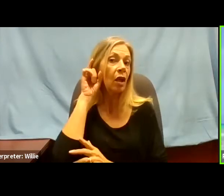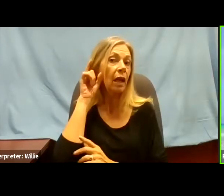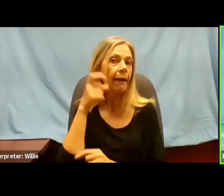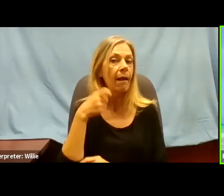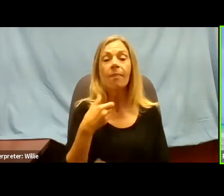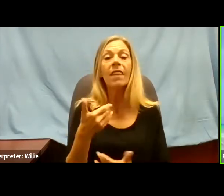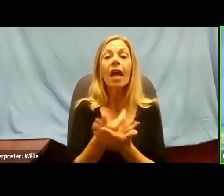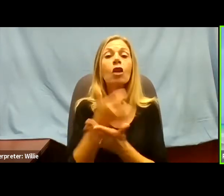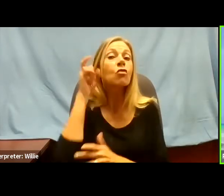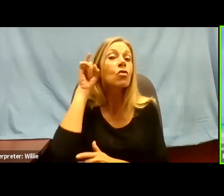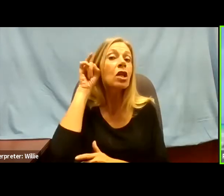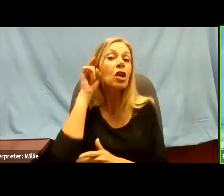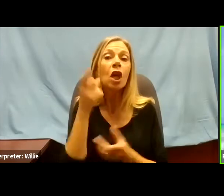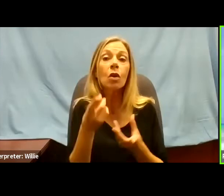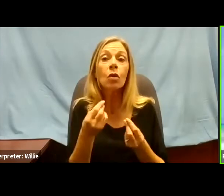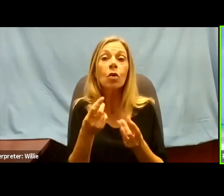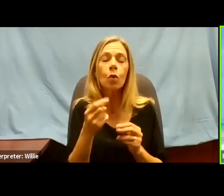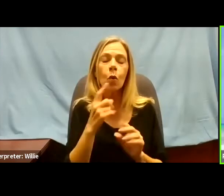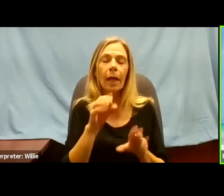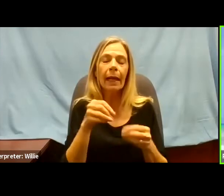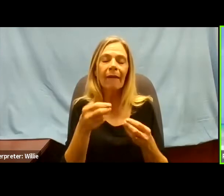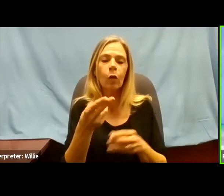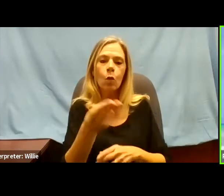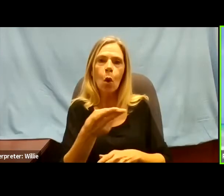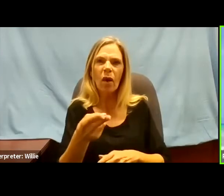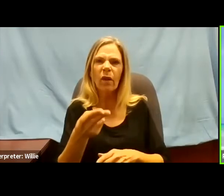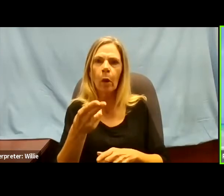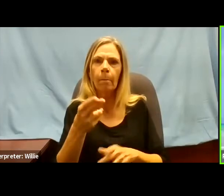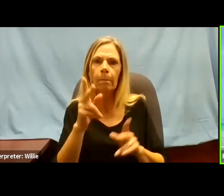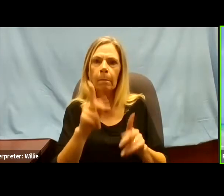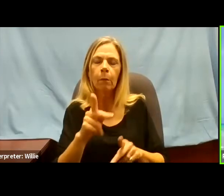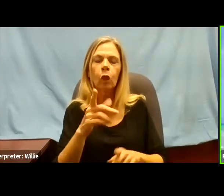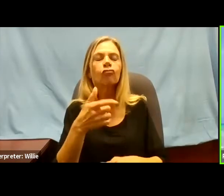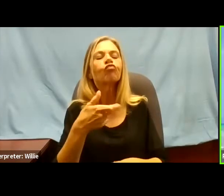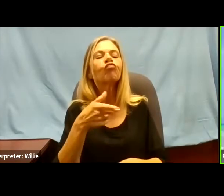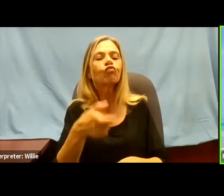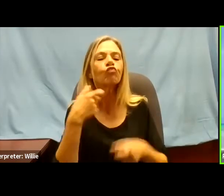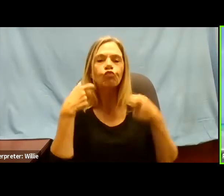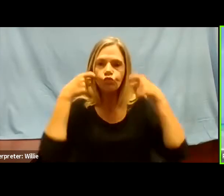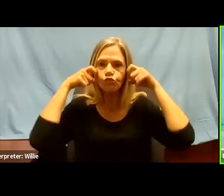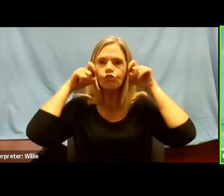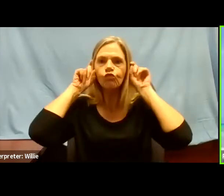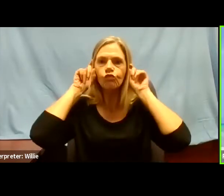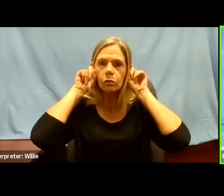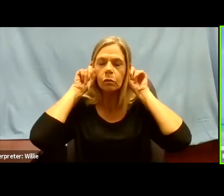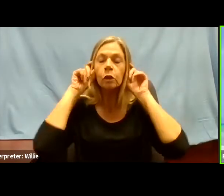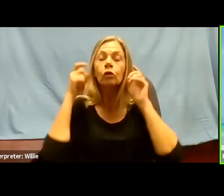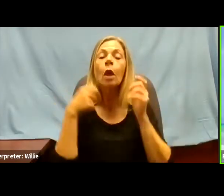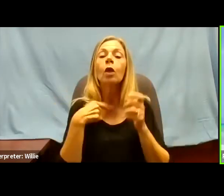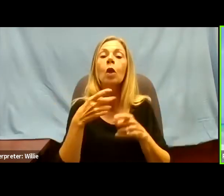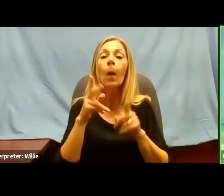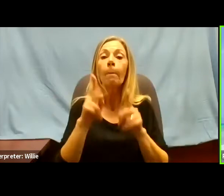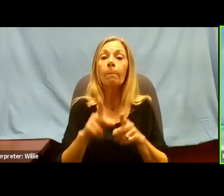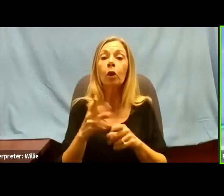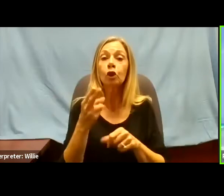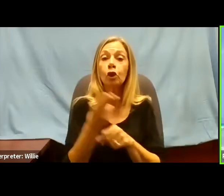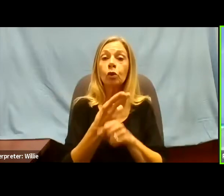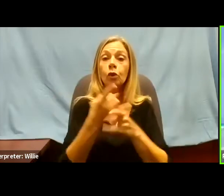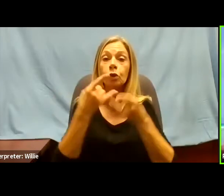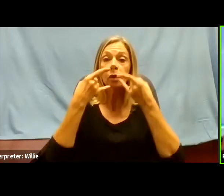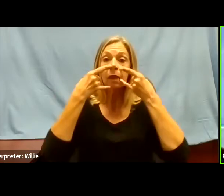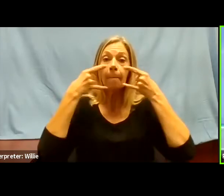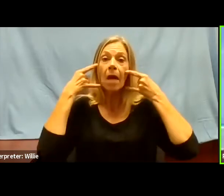someone who's hard of hearing, they wear a hearing aid, and when someone talks into a mask, it will